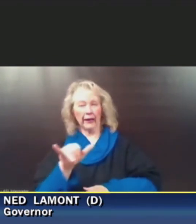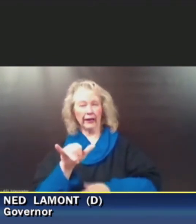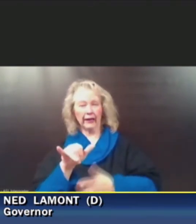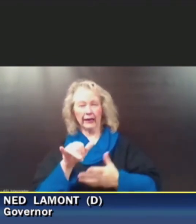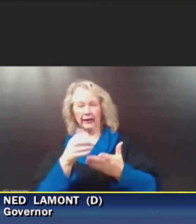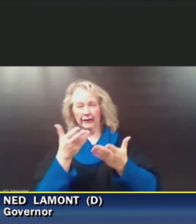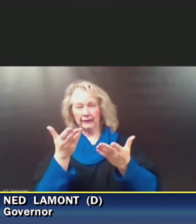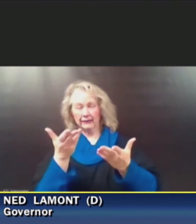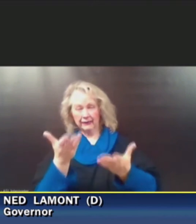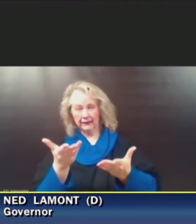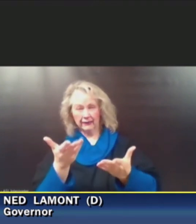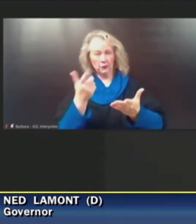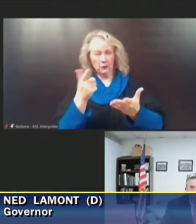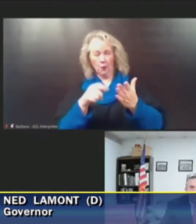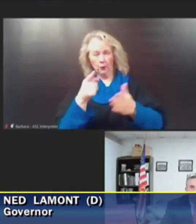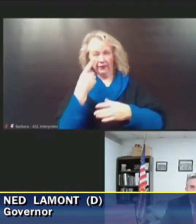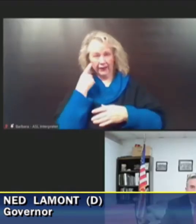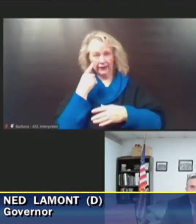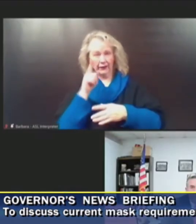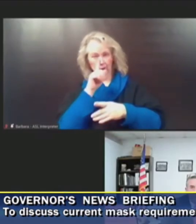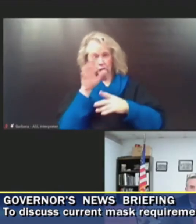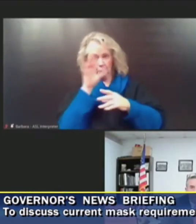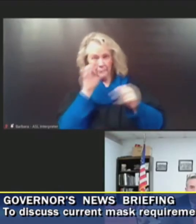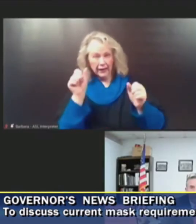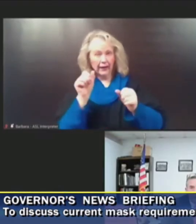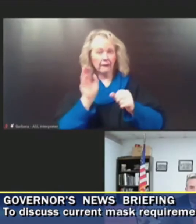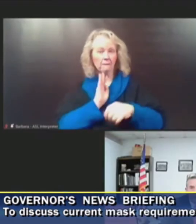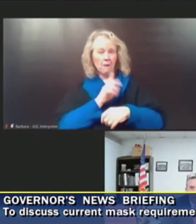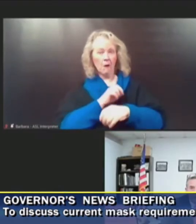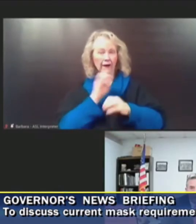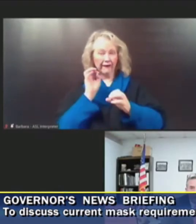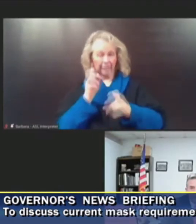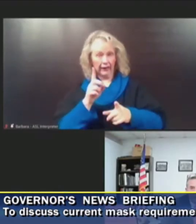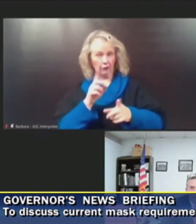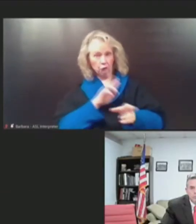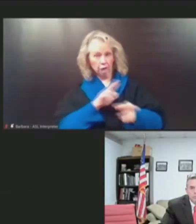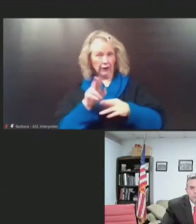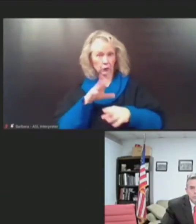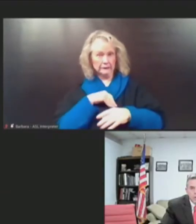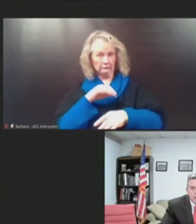Paul Hughes's question. Do you think the superintendents and the boards of Ed are ready to make these calls?